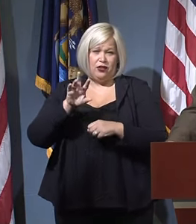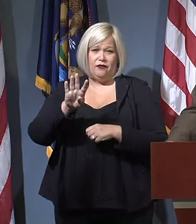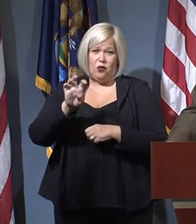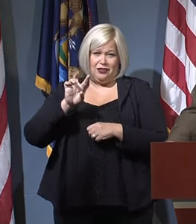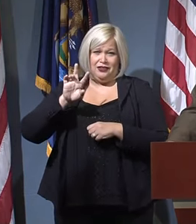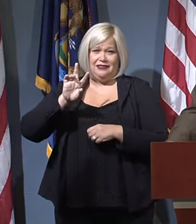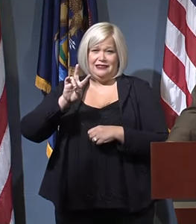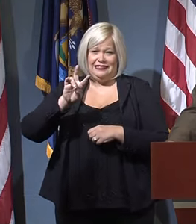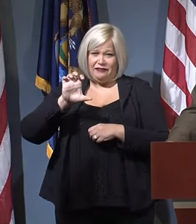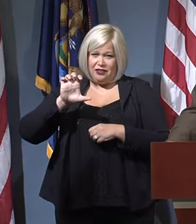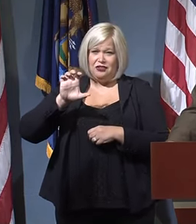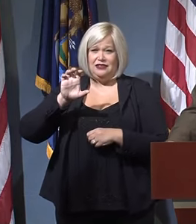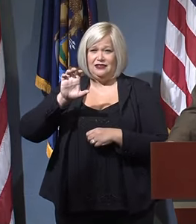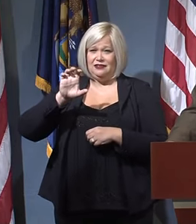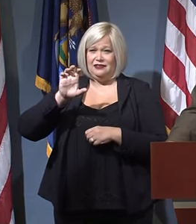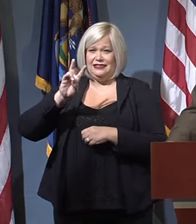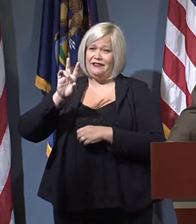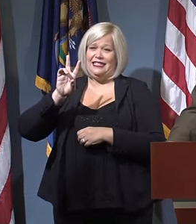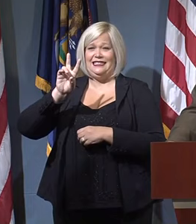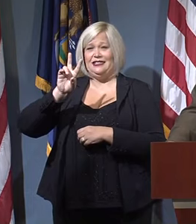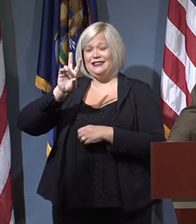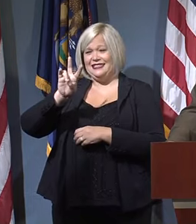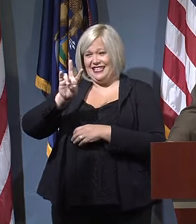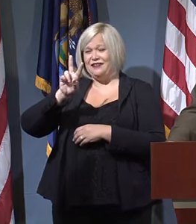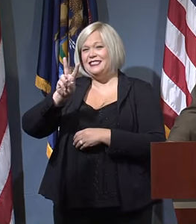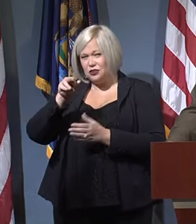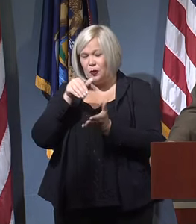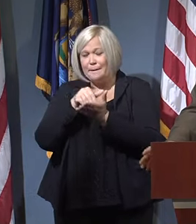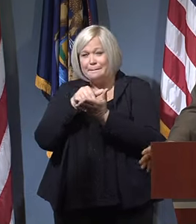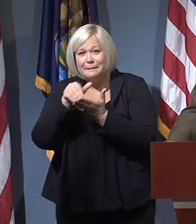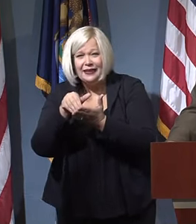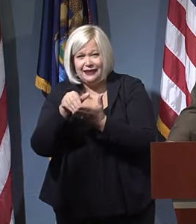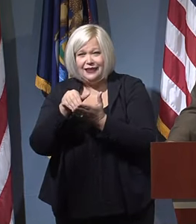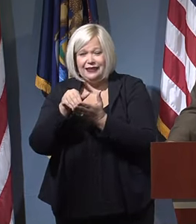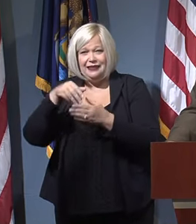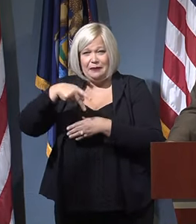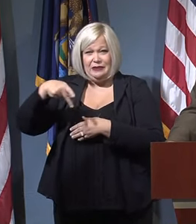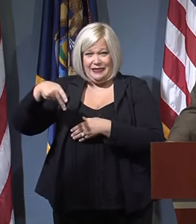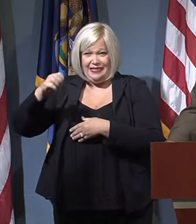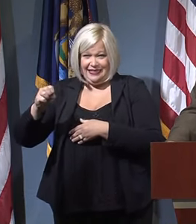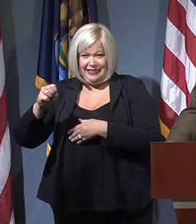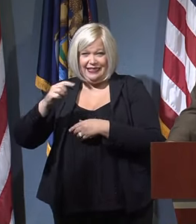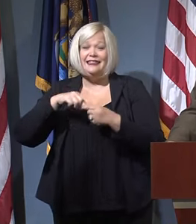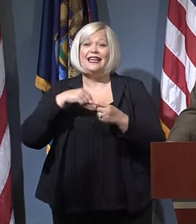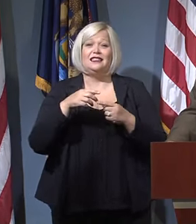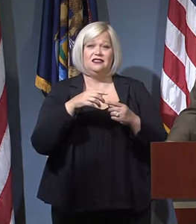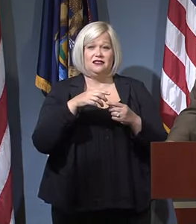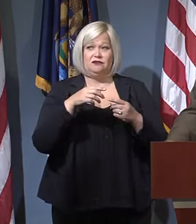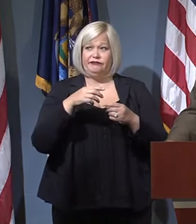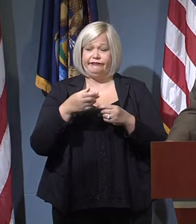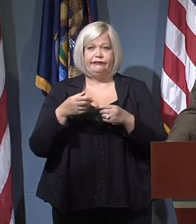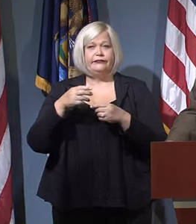for life-saving support. And that's in addition to the million five masks that we're talking about